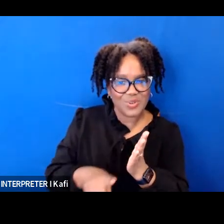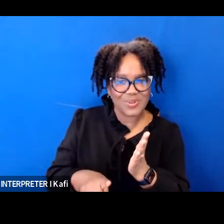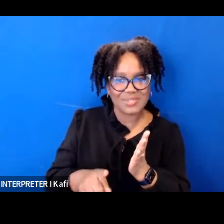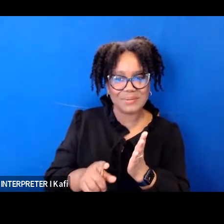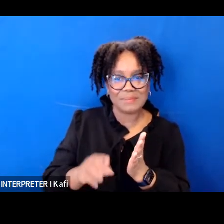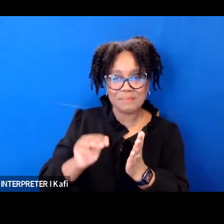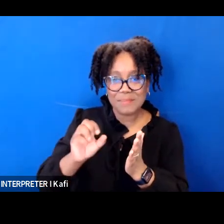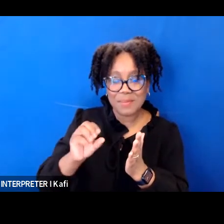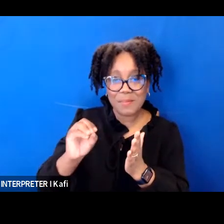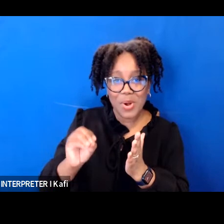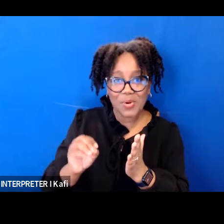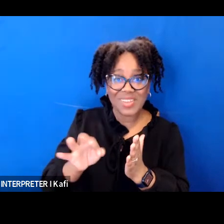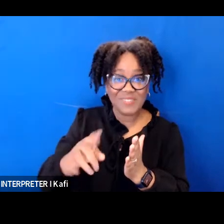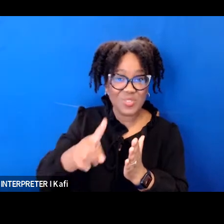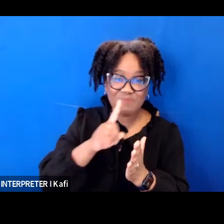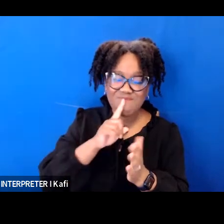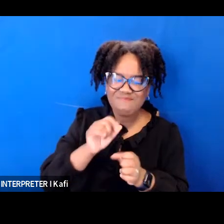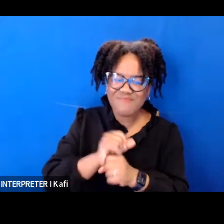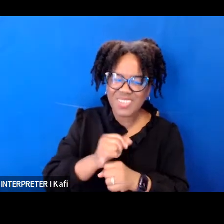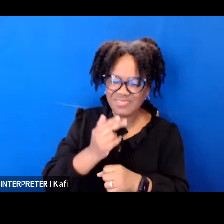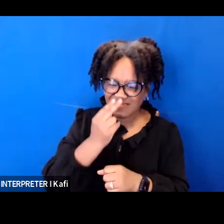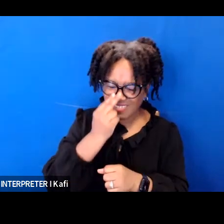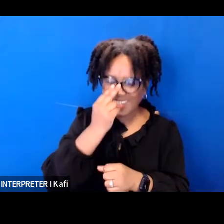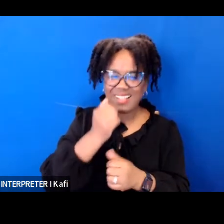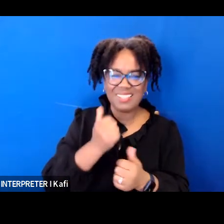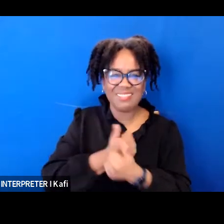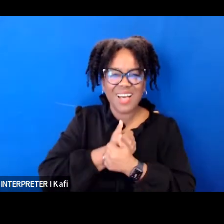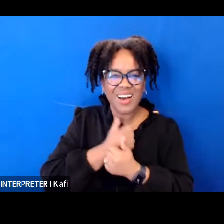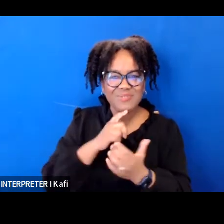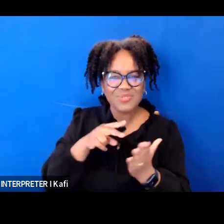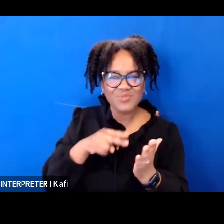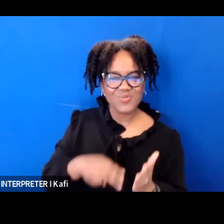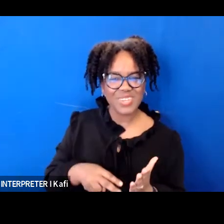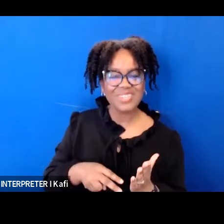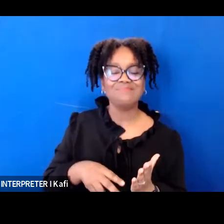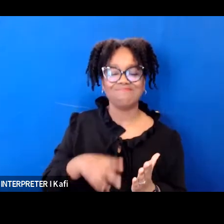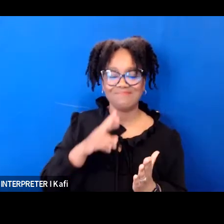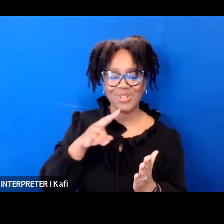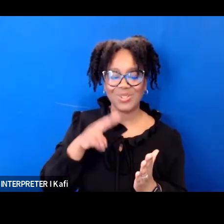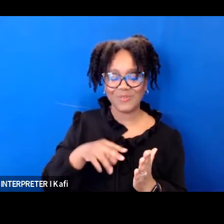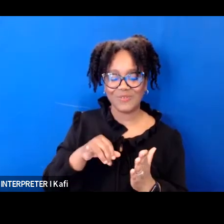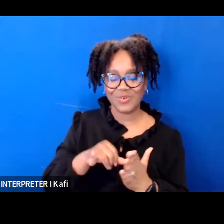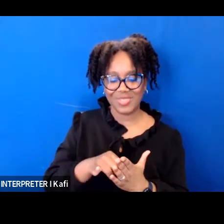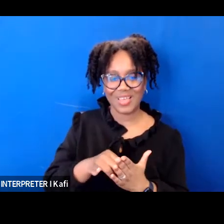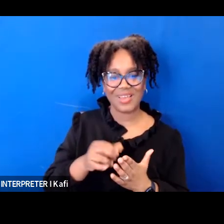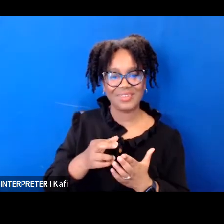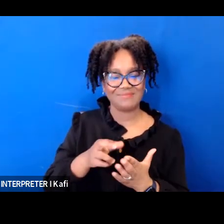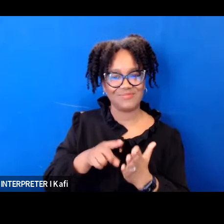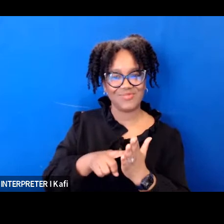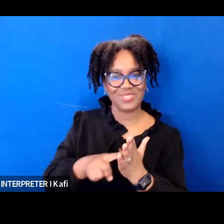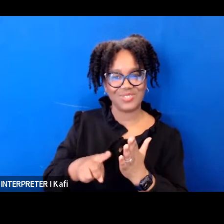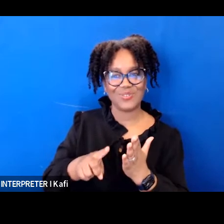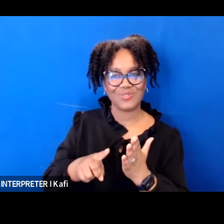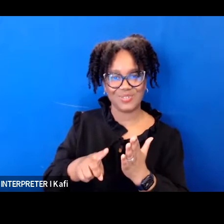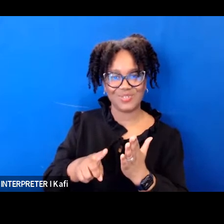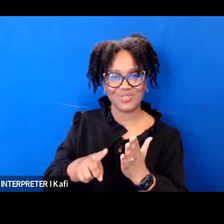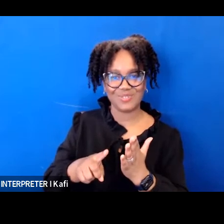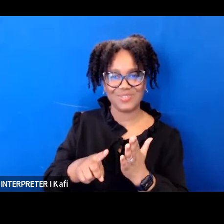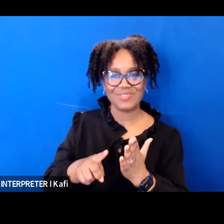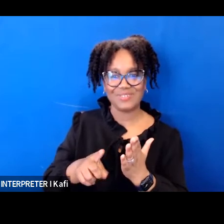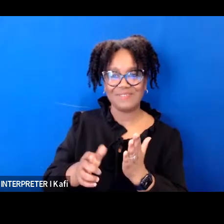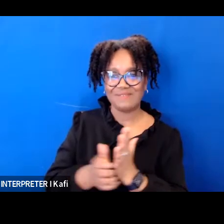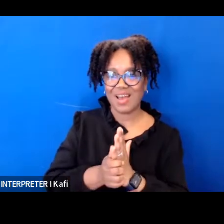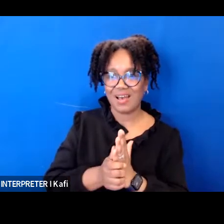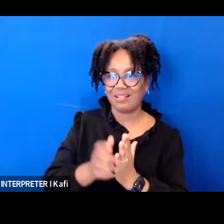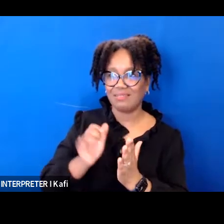keep the lookout for that it goes into depth of the cases we mentioned today and so many more because that's how qualified